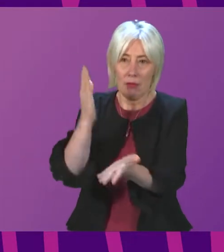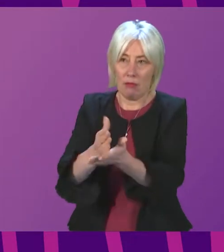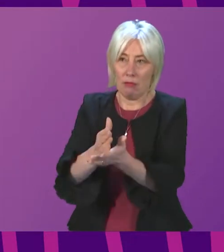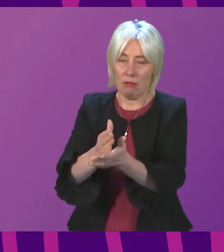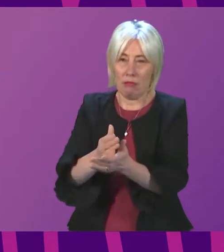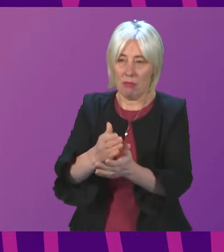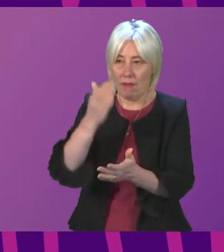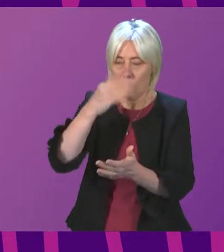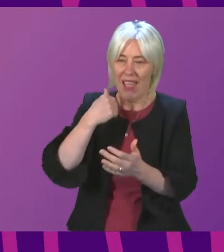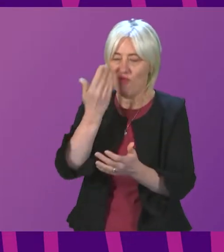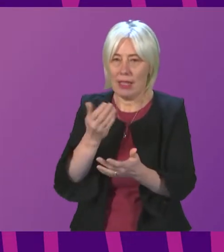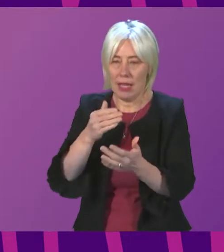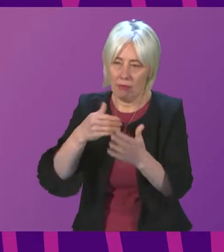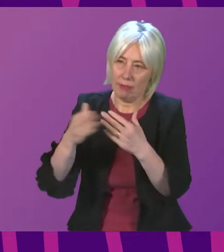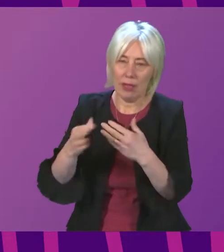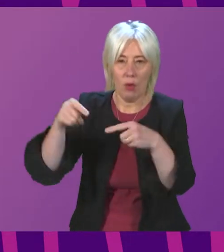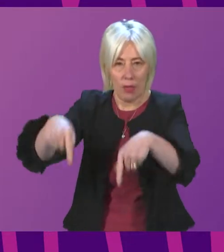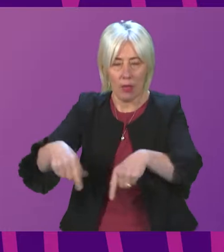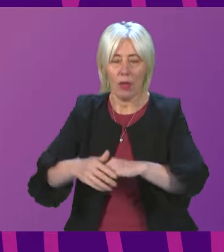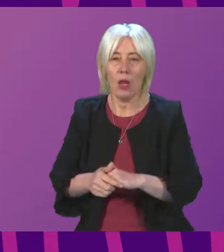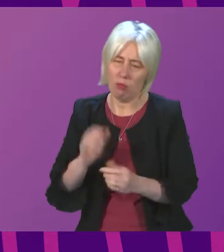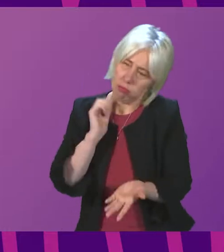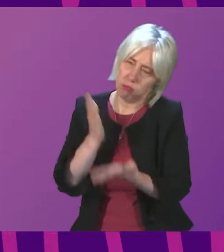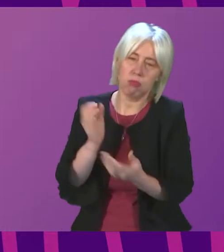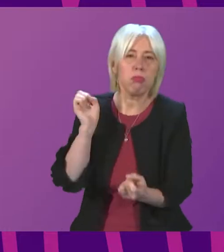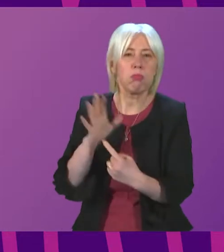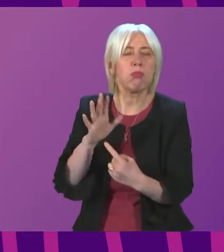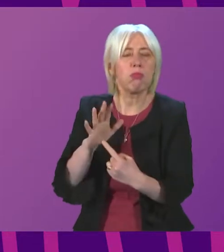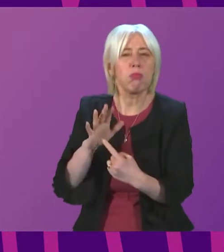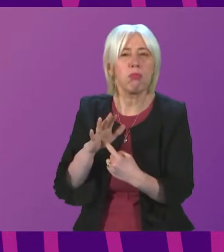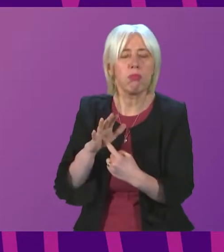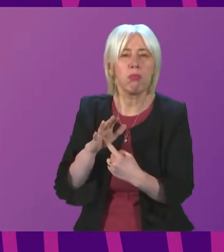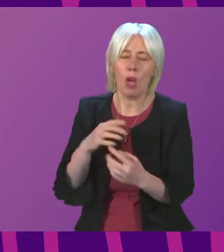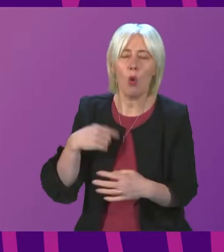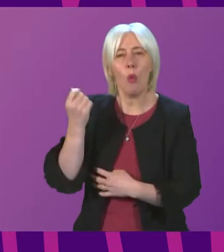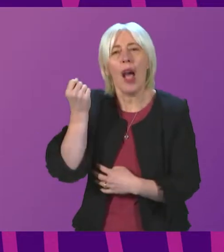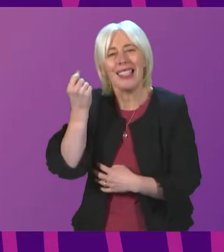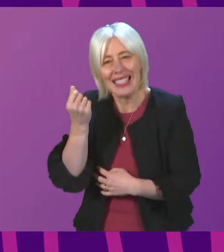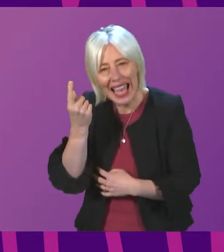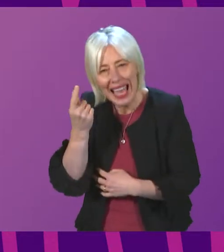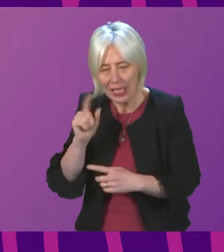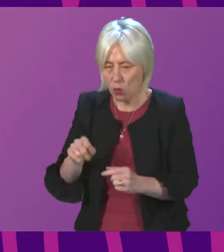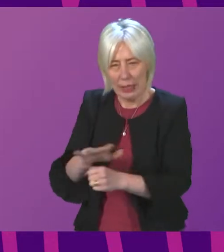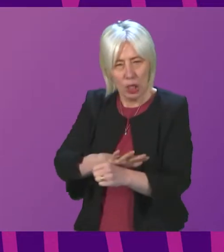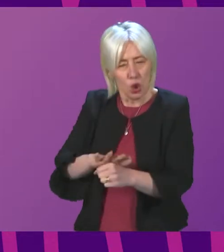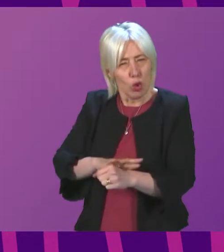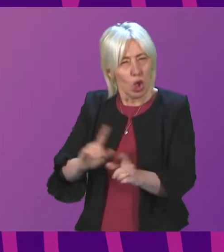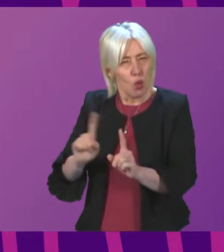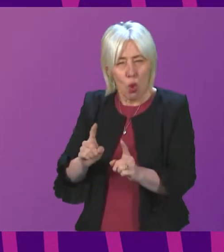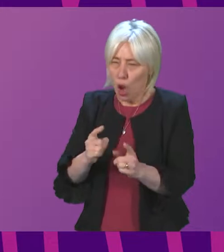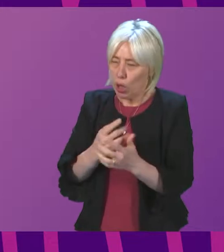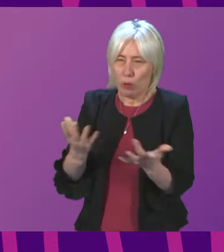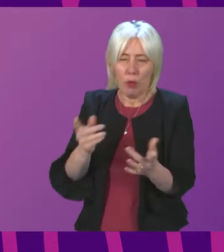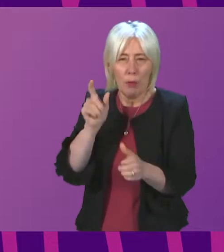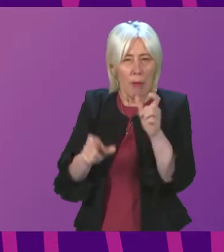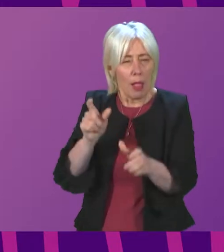this uh and i think it's vitally important uh that we that we continue to understand uh the situation that many people find themselves